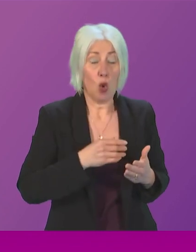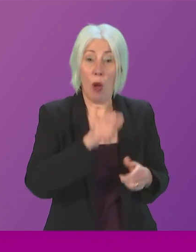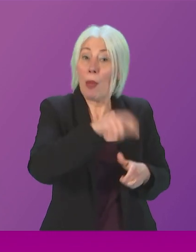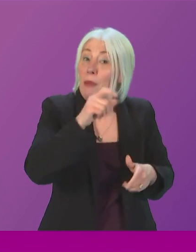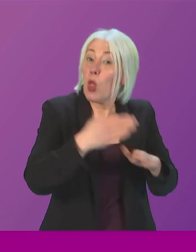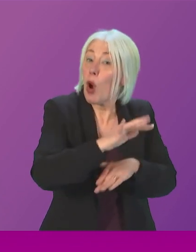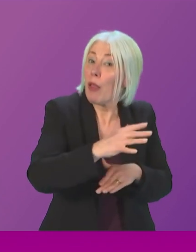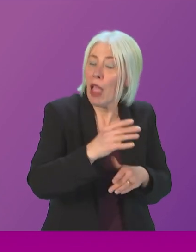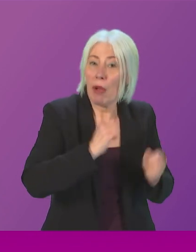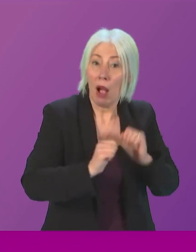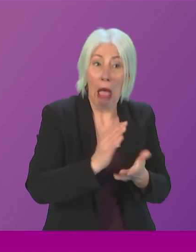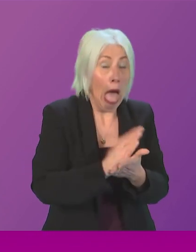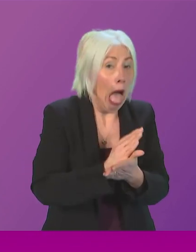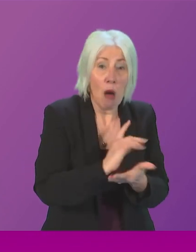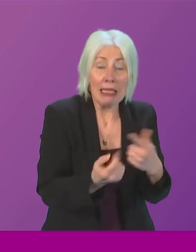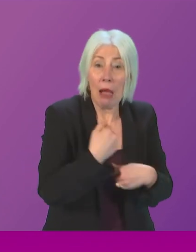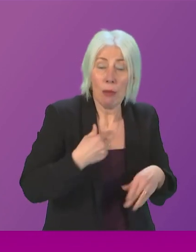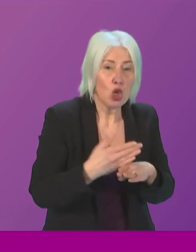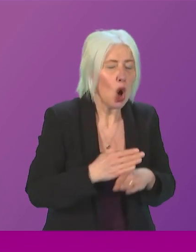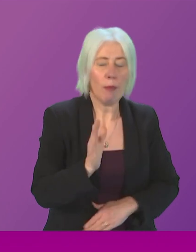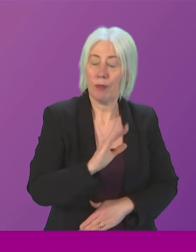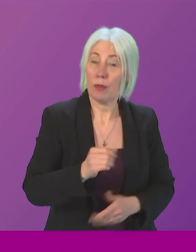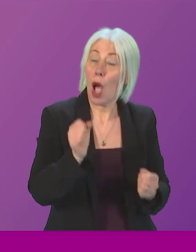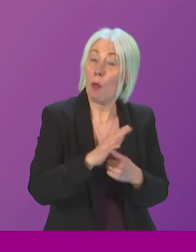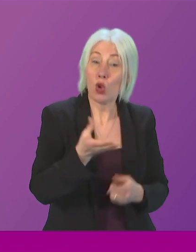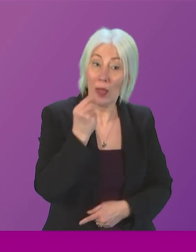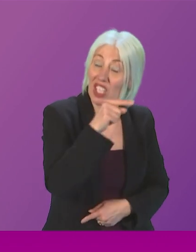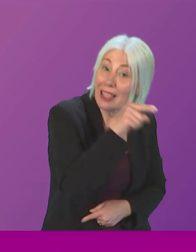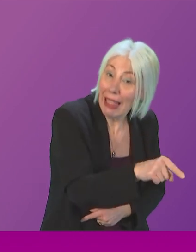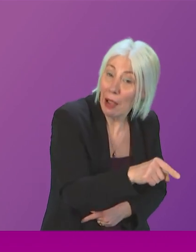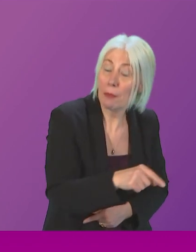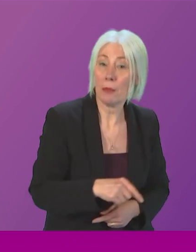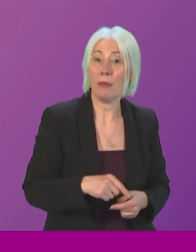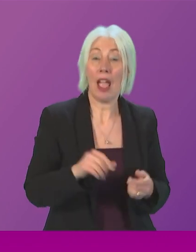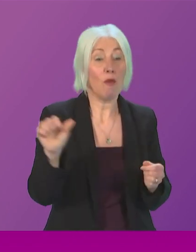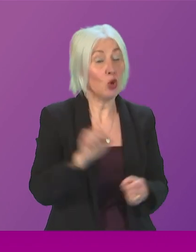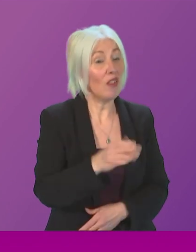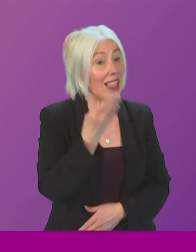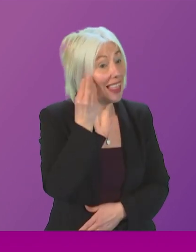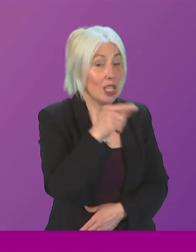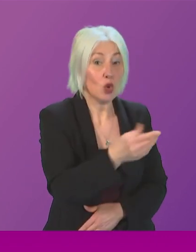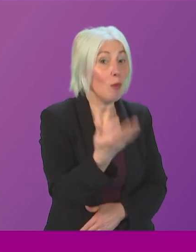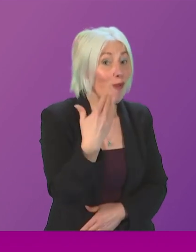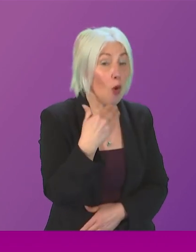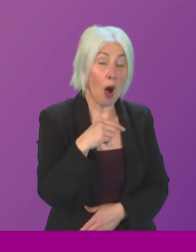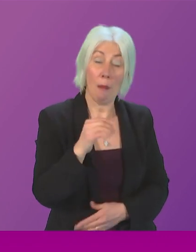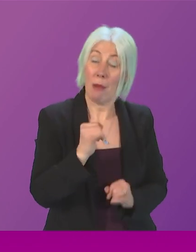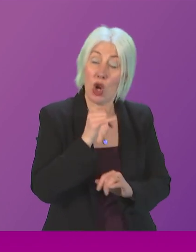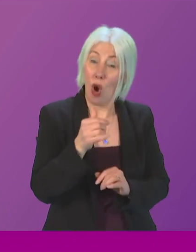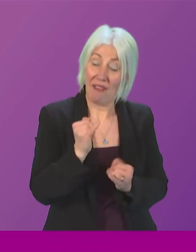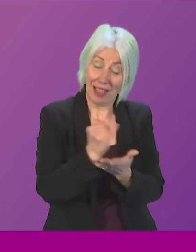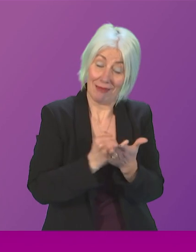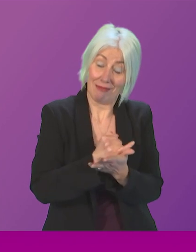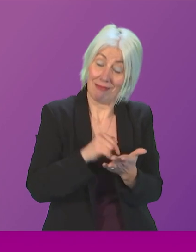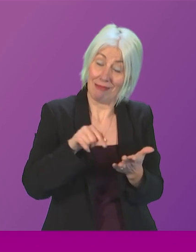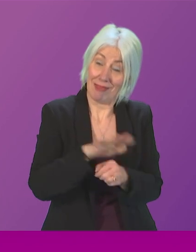is not the solution it's important we listen to them in fact if their warnings had been listened to earlier perhaps we wouldn't have the fiasco we have